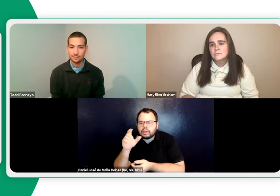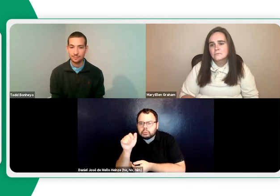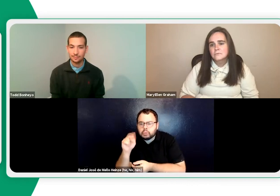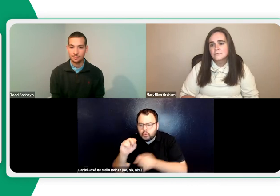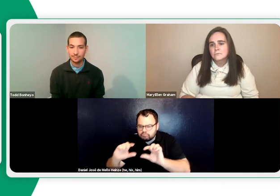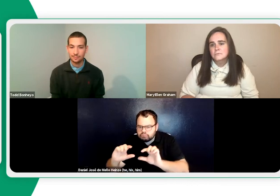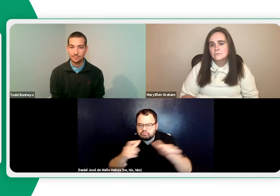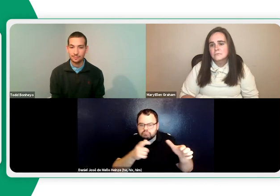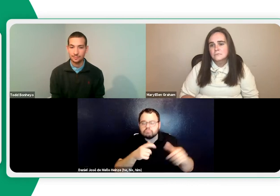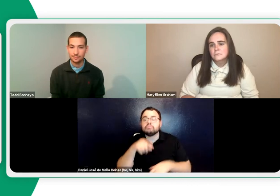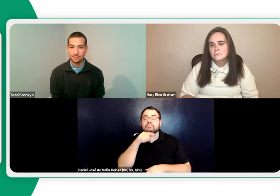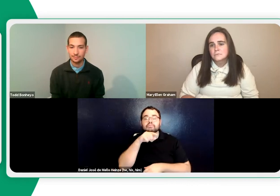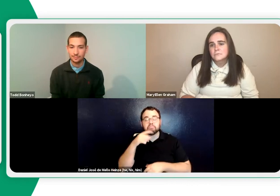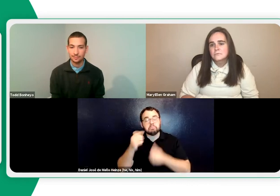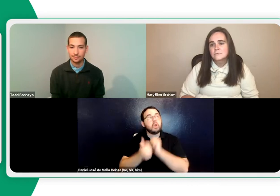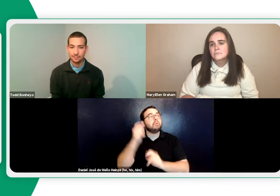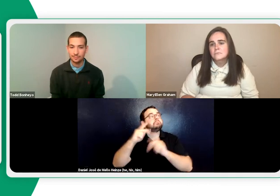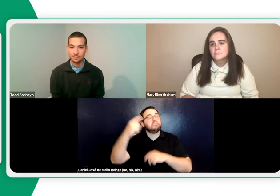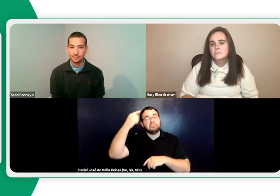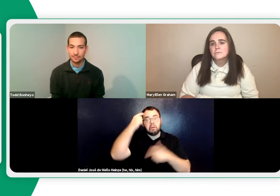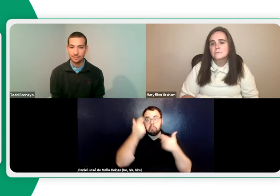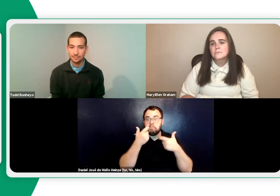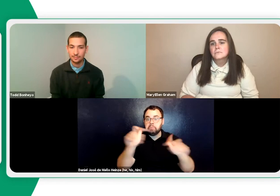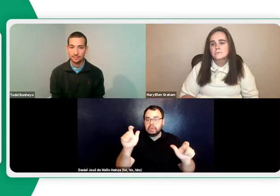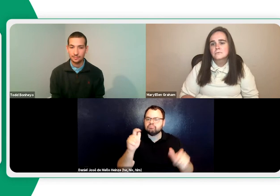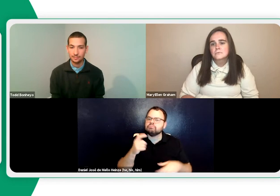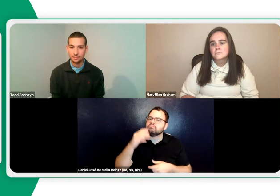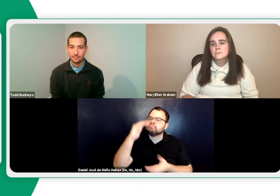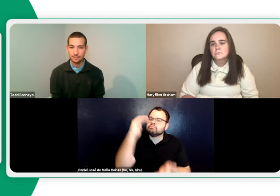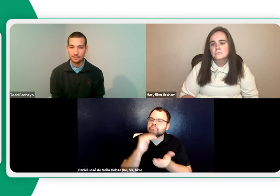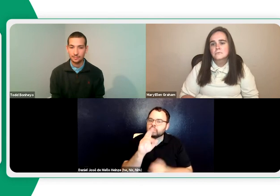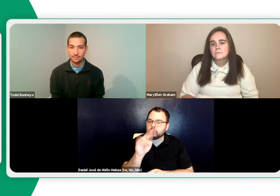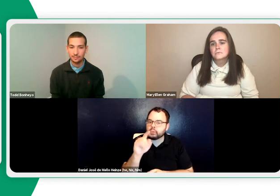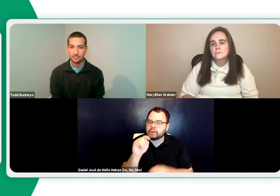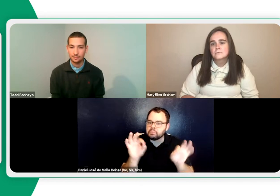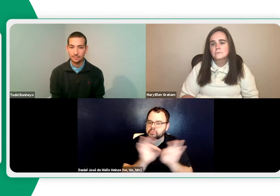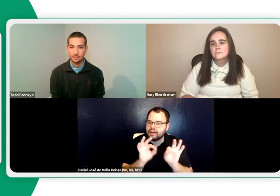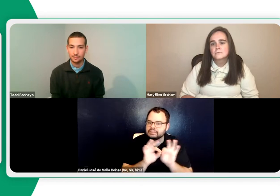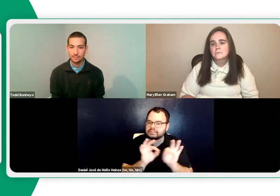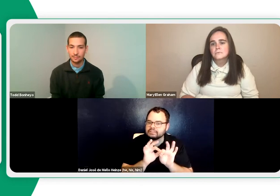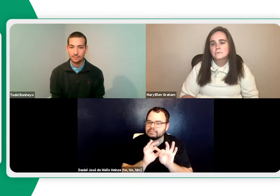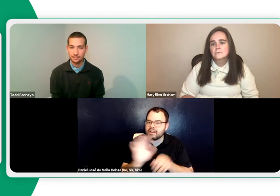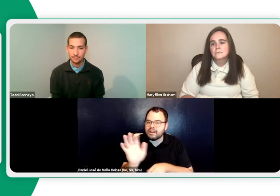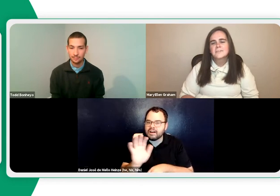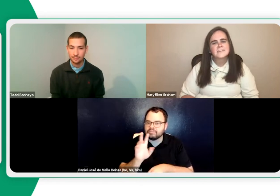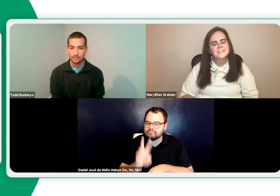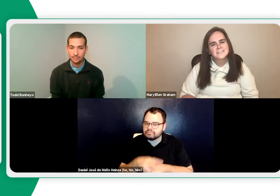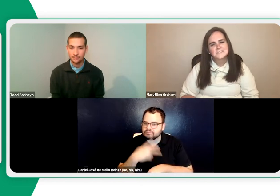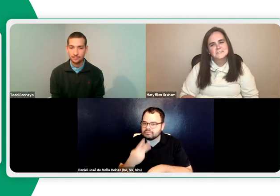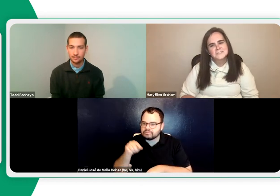let's say you have a large can of tuna next to a small can of tuna. Most people would think that, most people